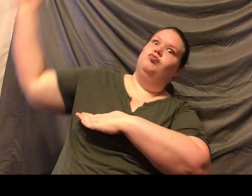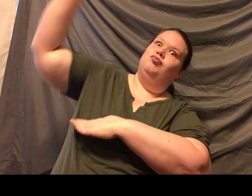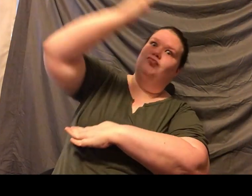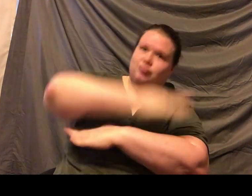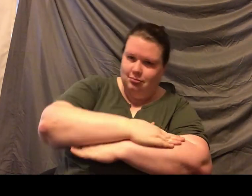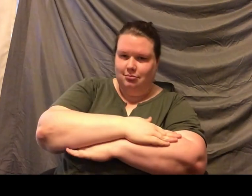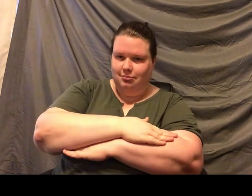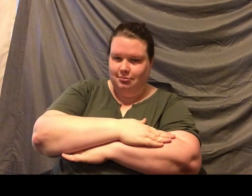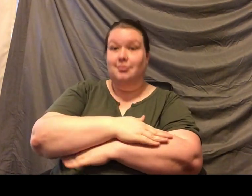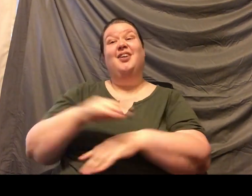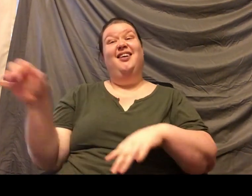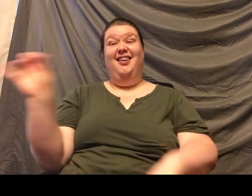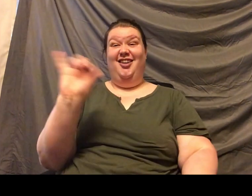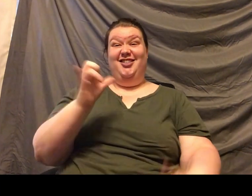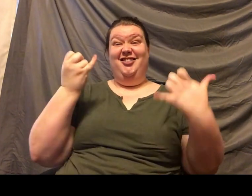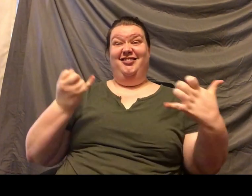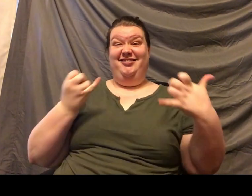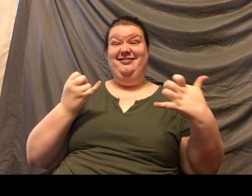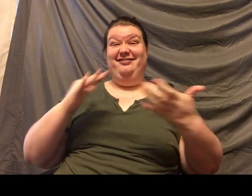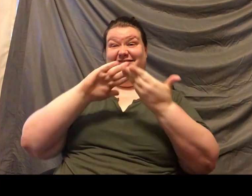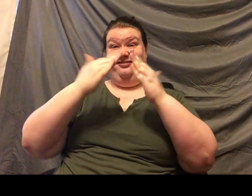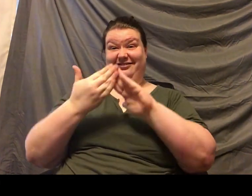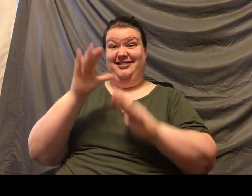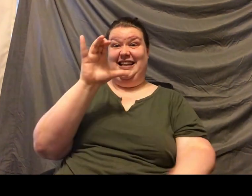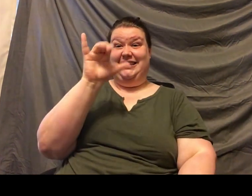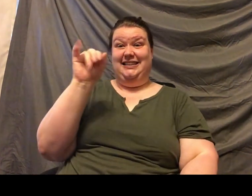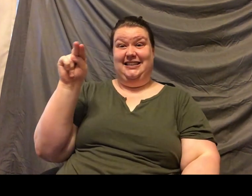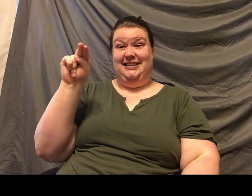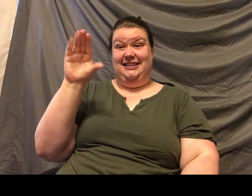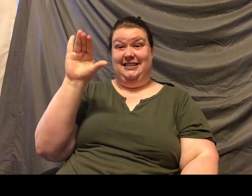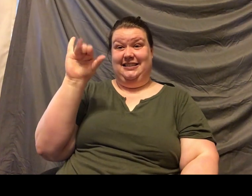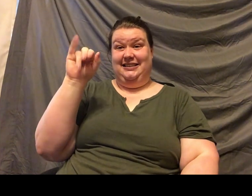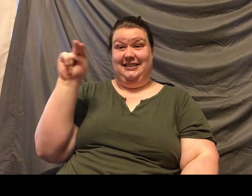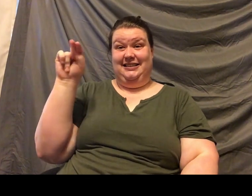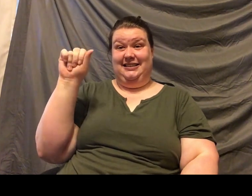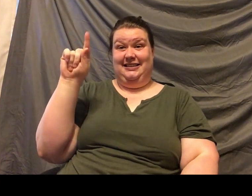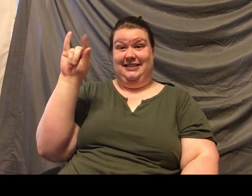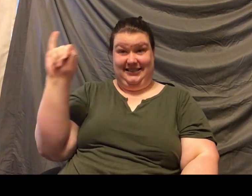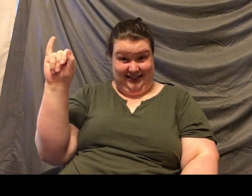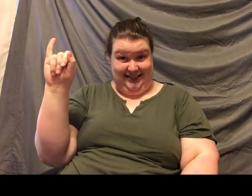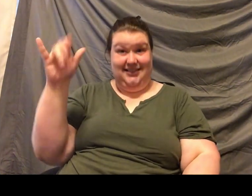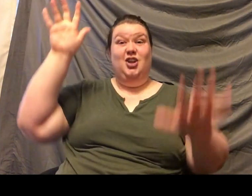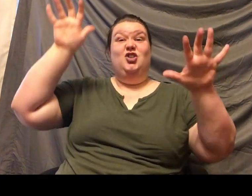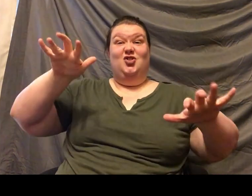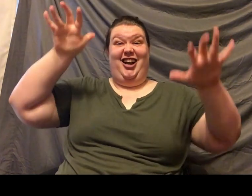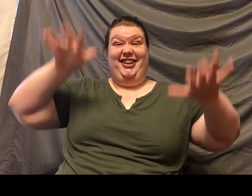said, it is actually raining here in Cincinnati, and we are in a live rainforest. So it is raining on us as well. So this is what she likes to